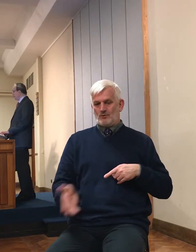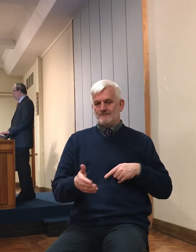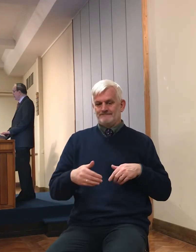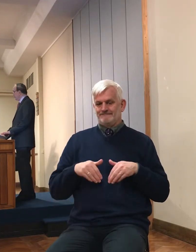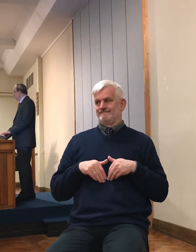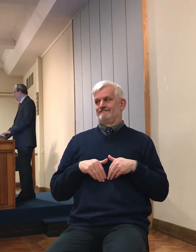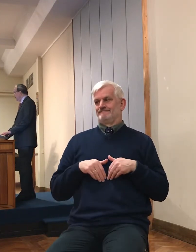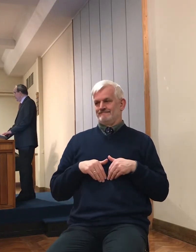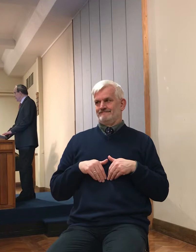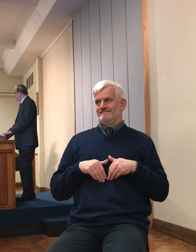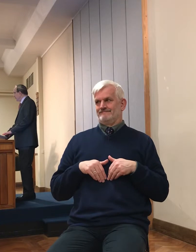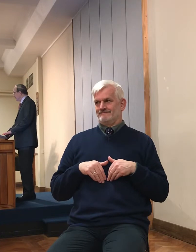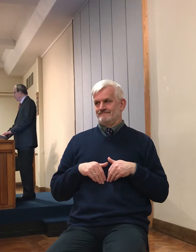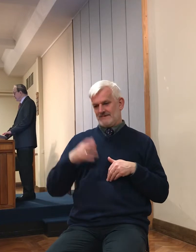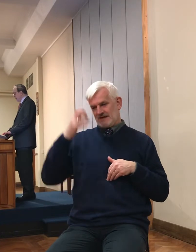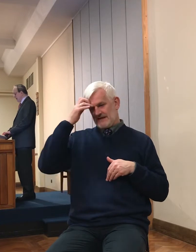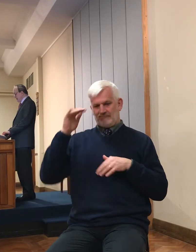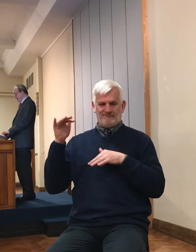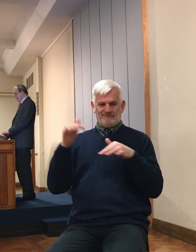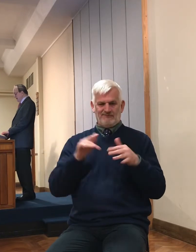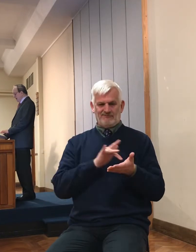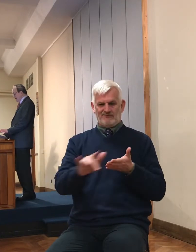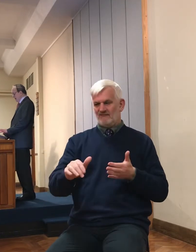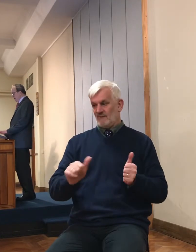them nothing. They deceived us.